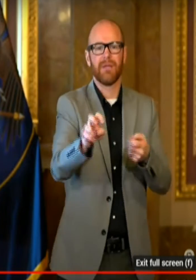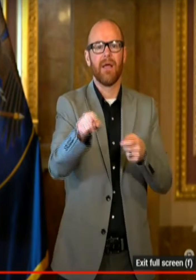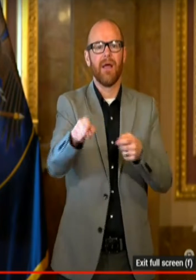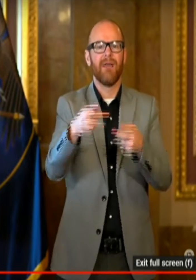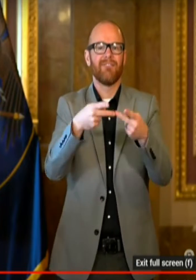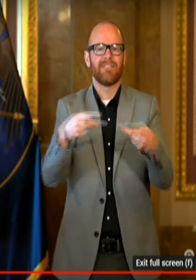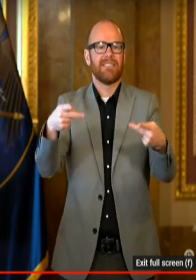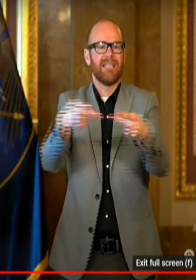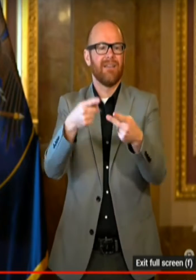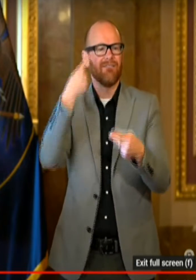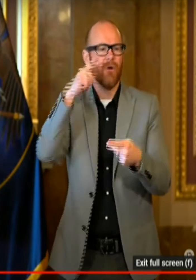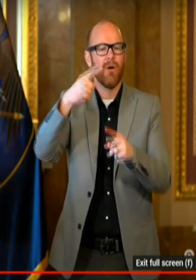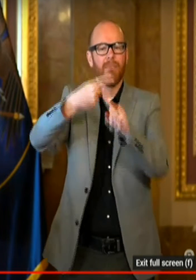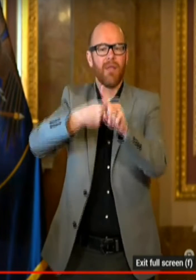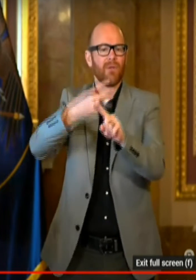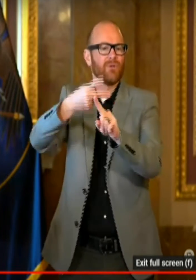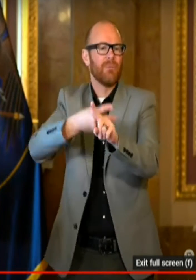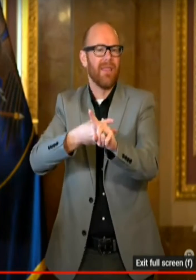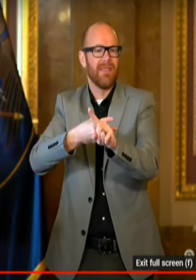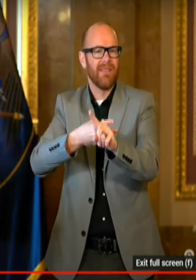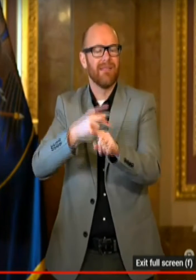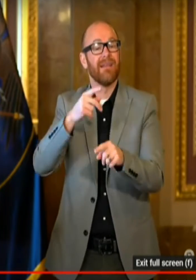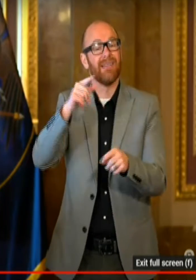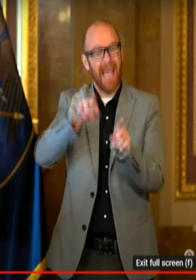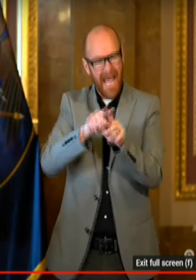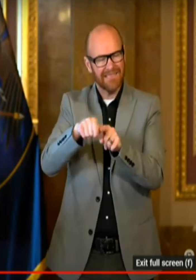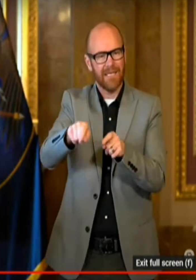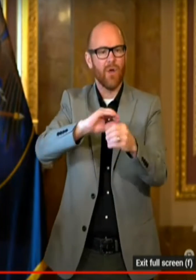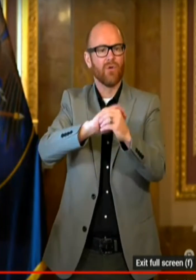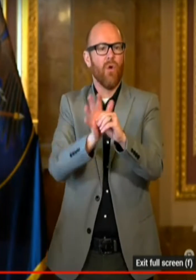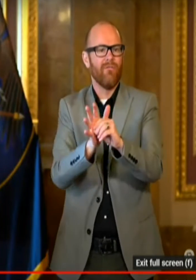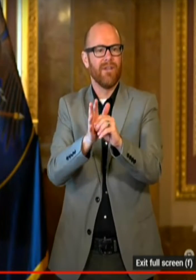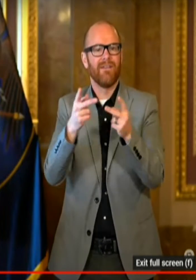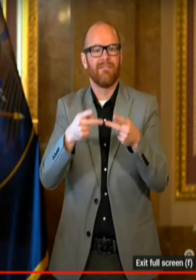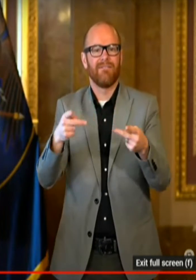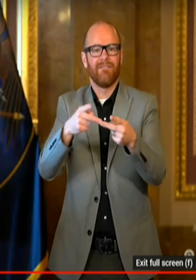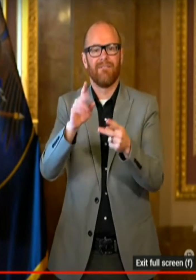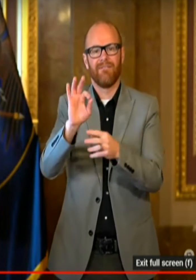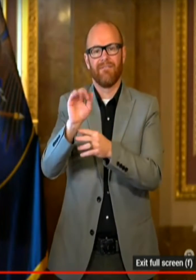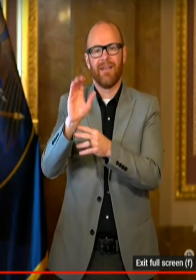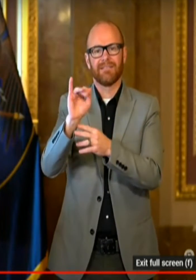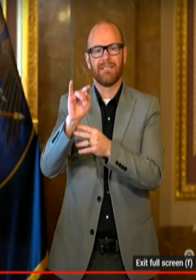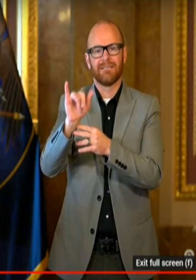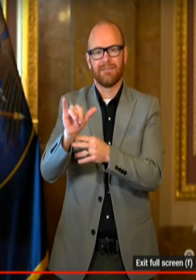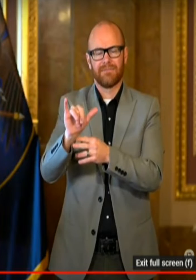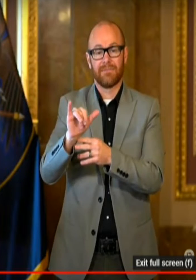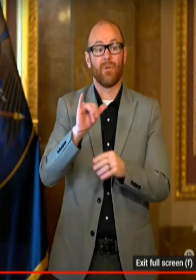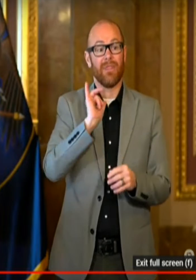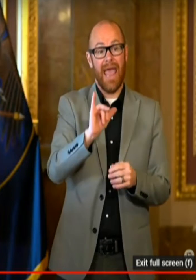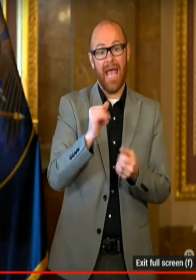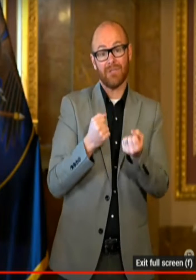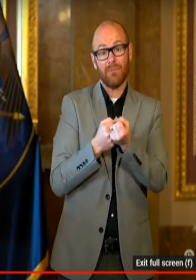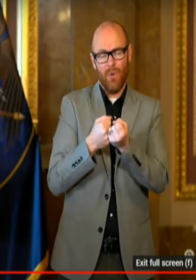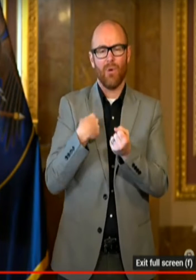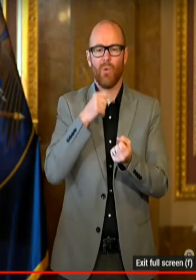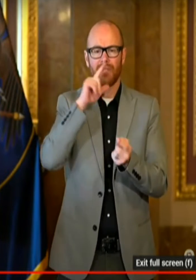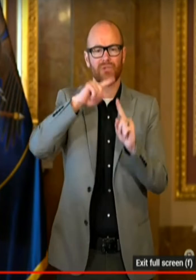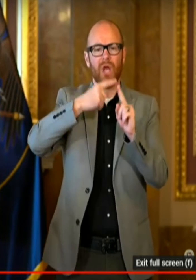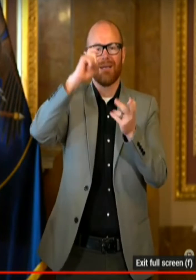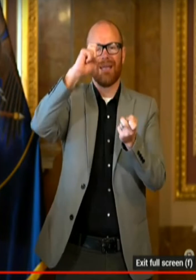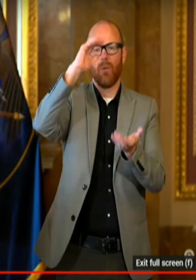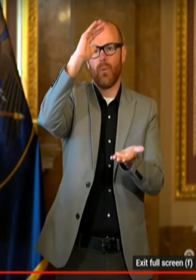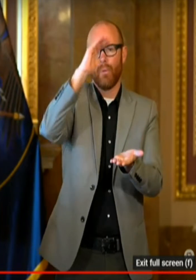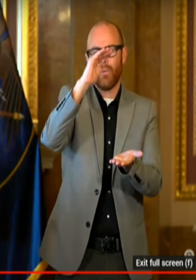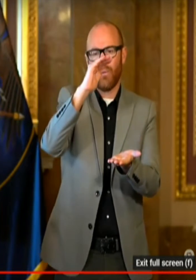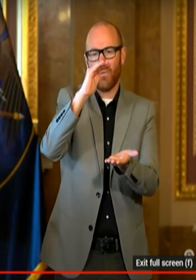We'll be ramping down those contracts as the numbers in hospitals are finally beginning to move down more recently. But again, we'll retain